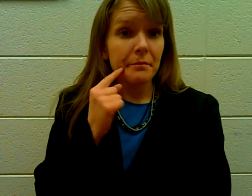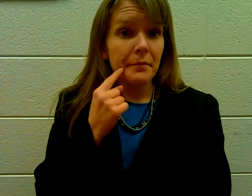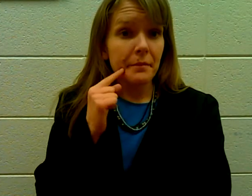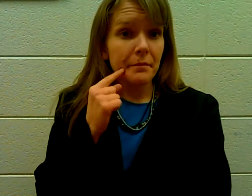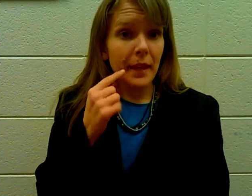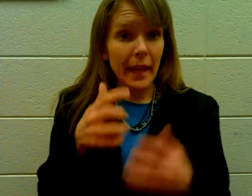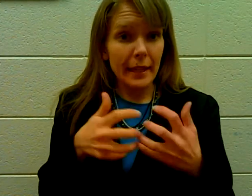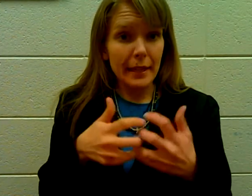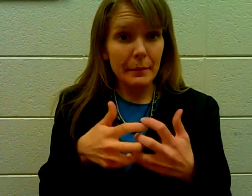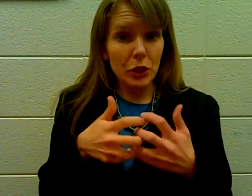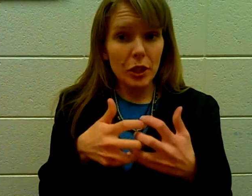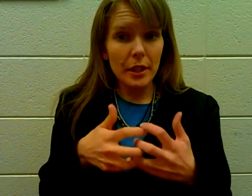Candy machine.